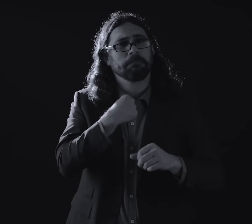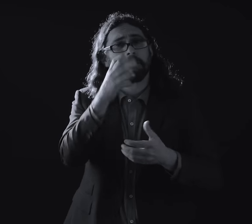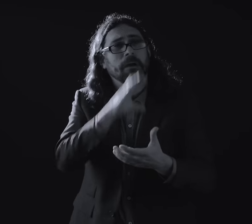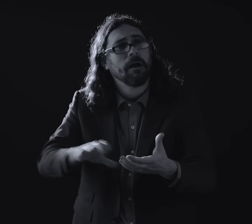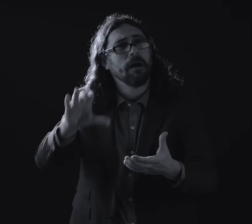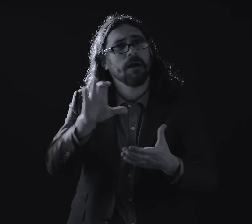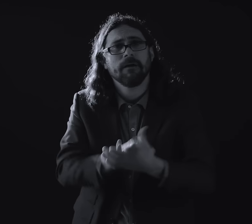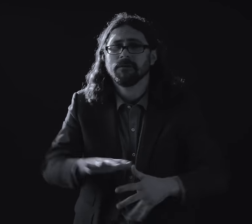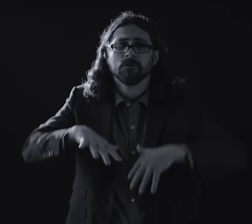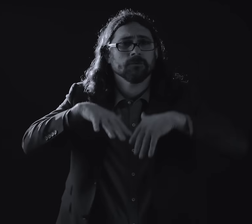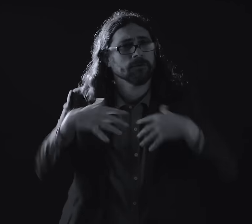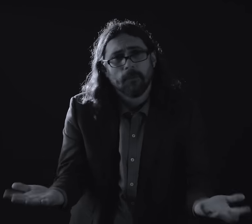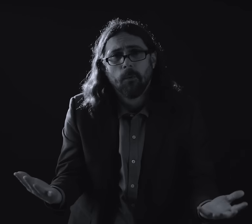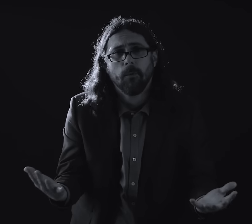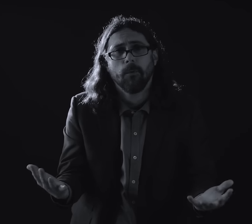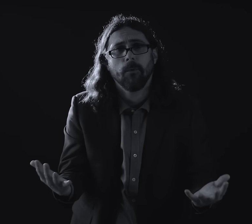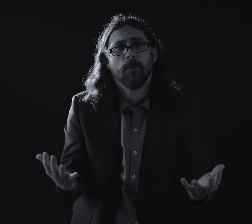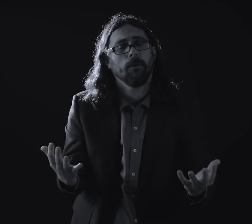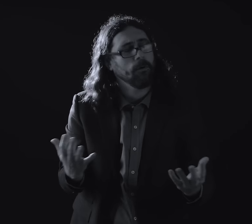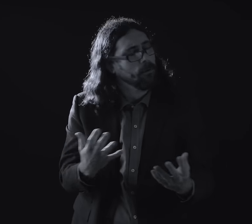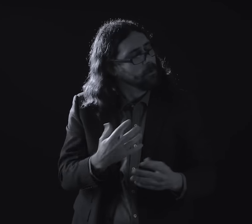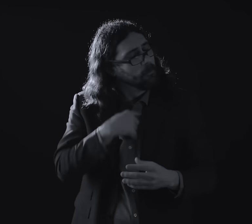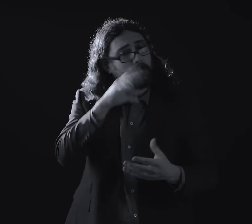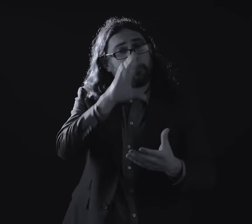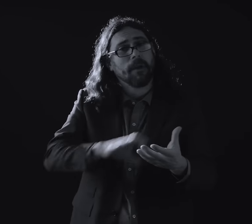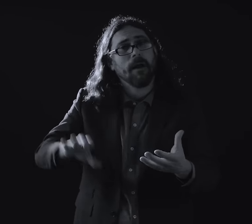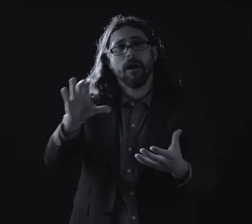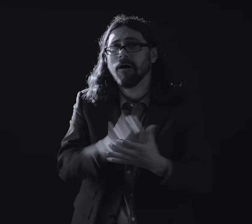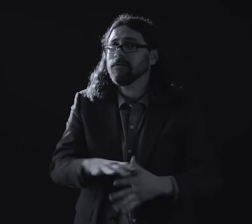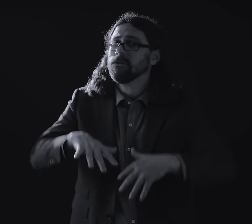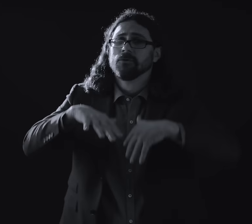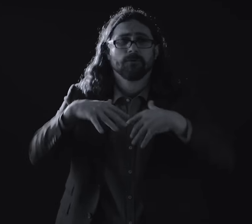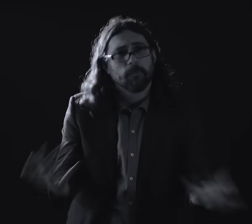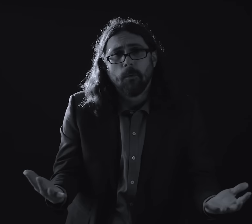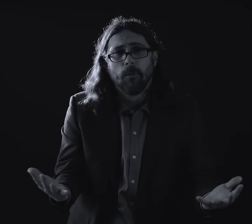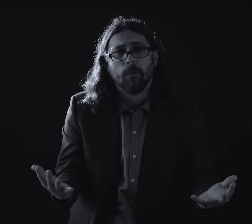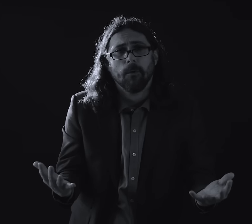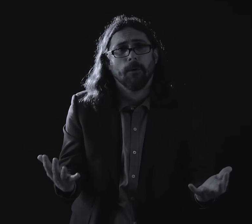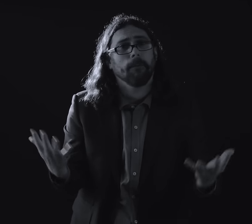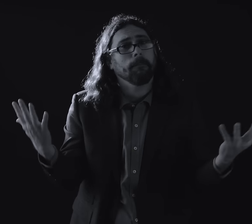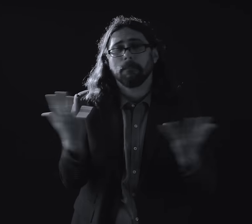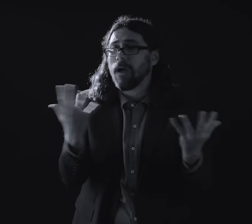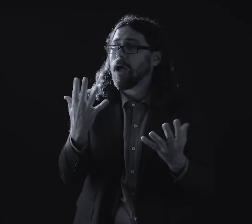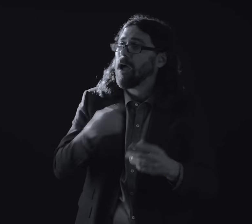anymore I don't believe anymore I I can't see